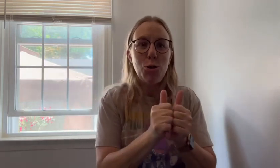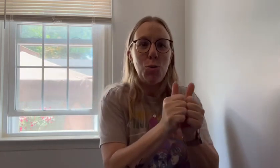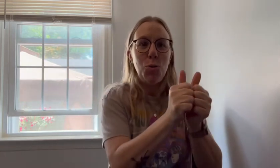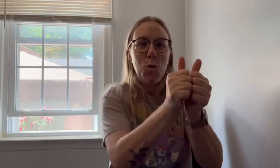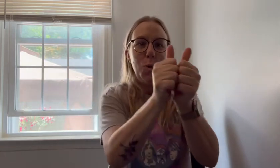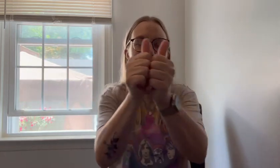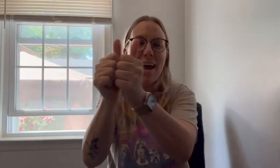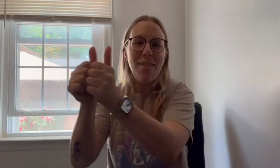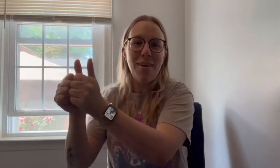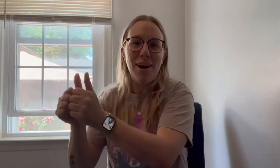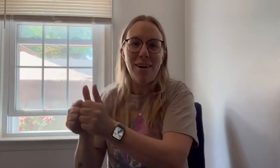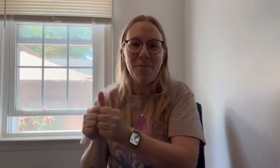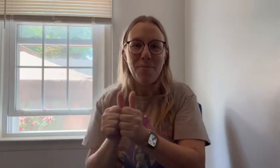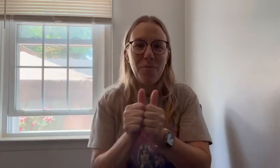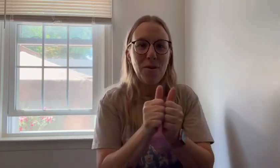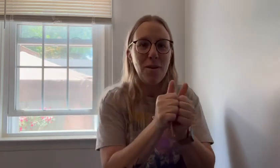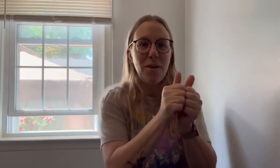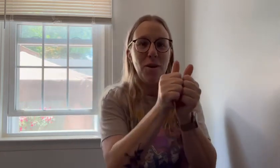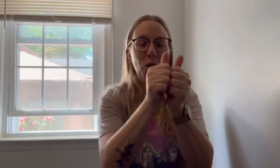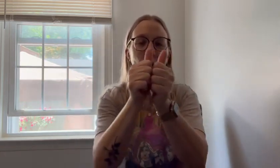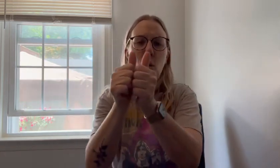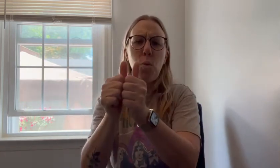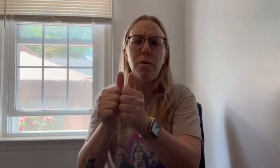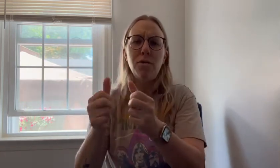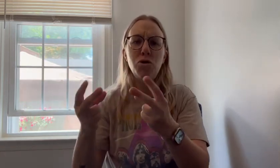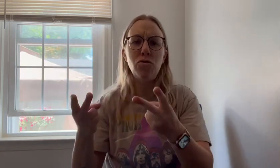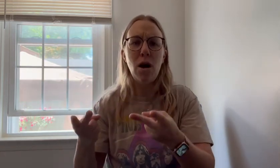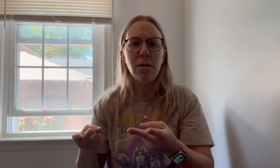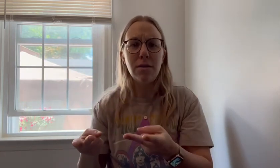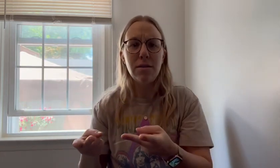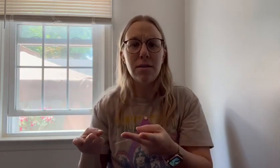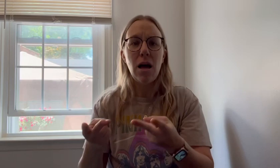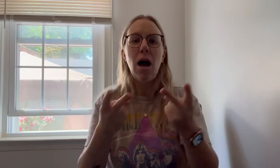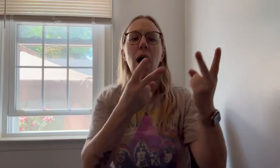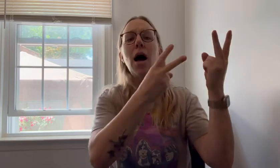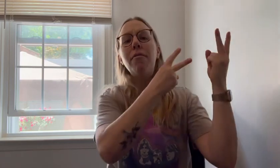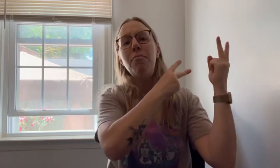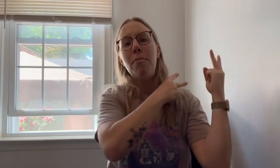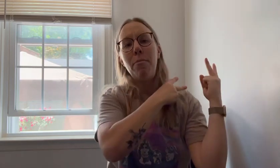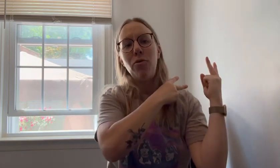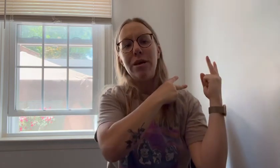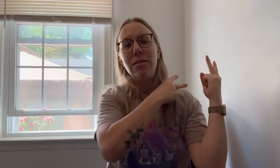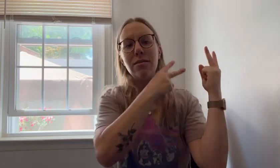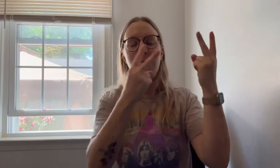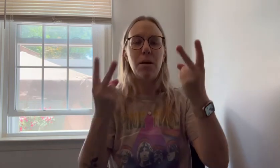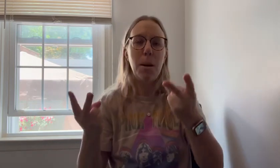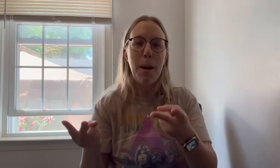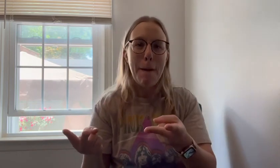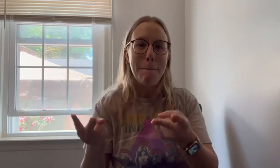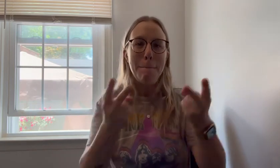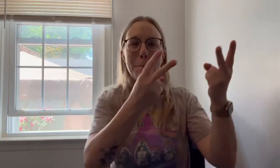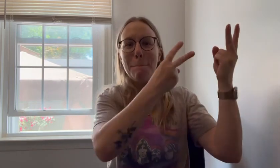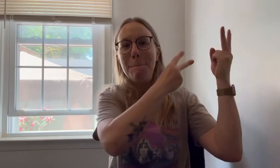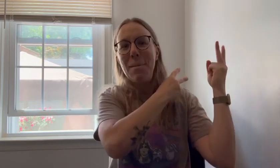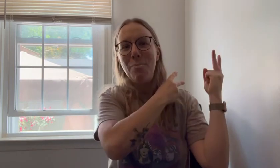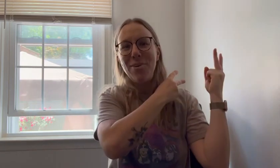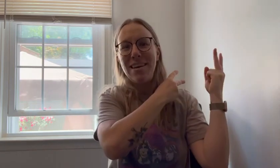together with trunks of memories, memories